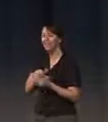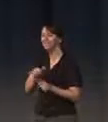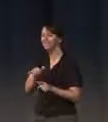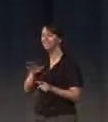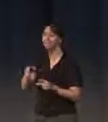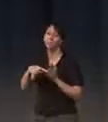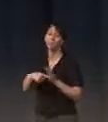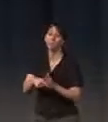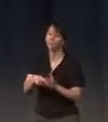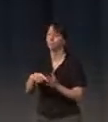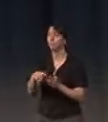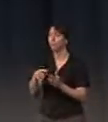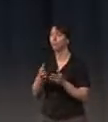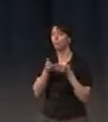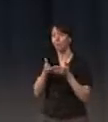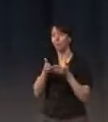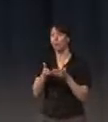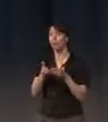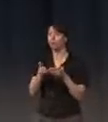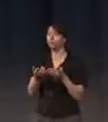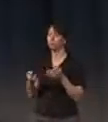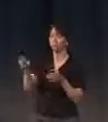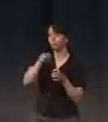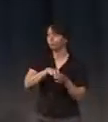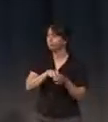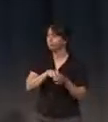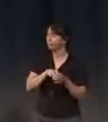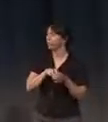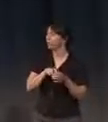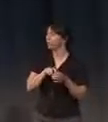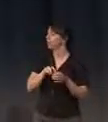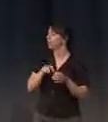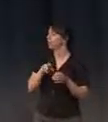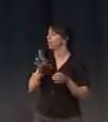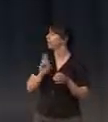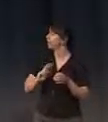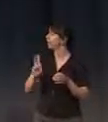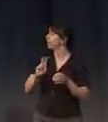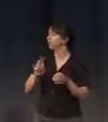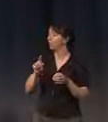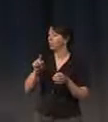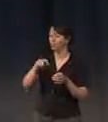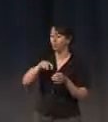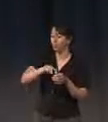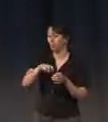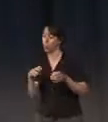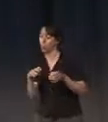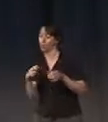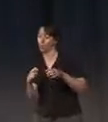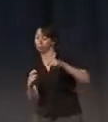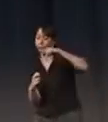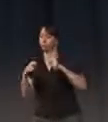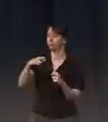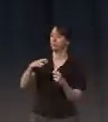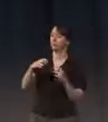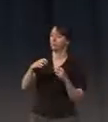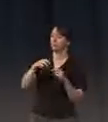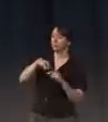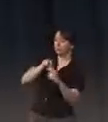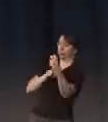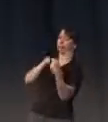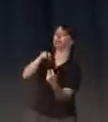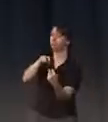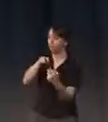boat, you know, if all people come here, well, they will come up here. But it's not quite the same, because